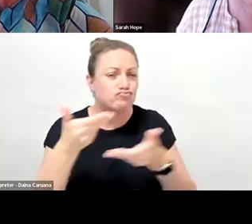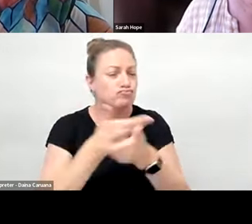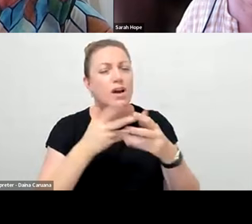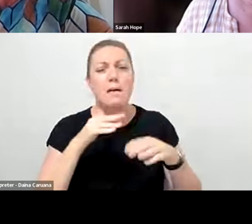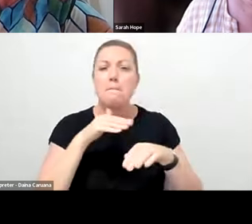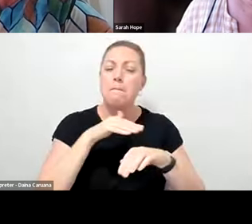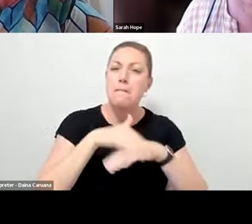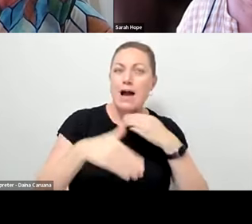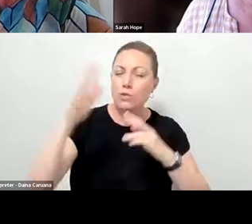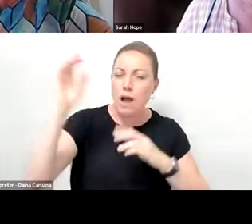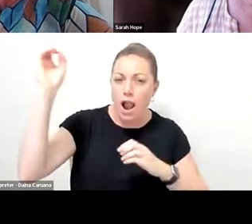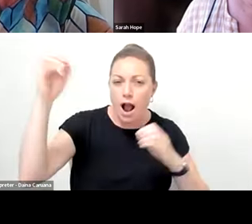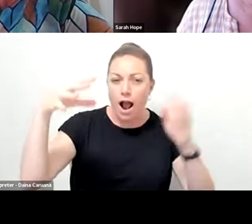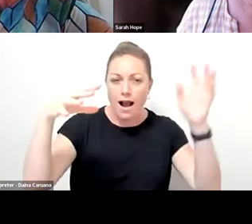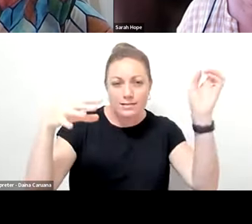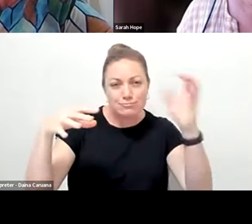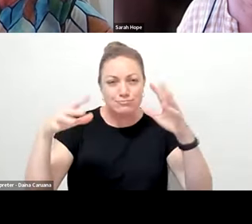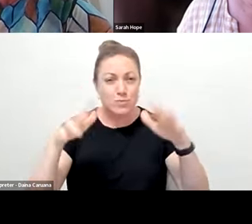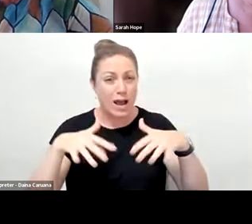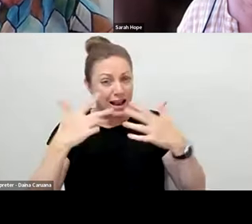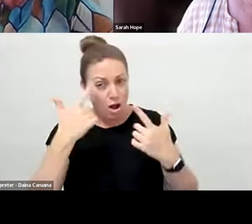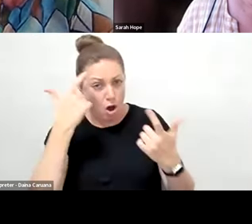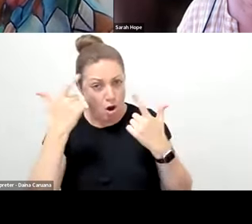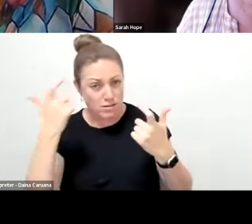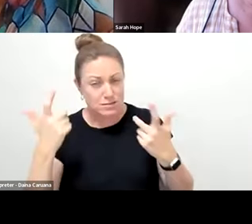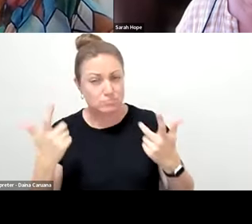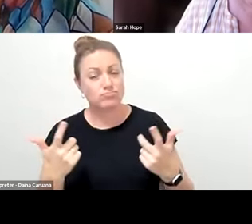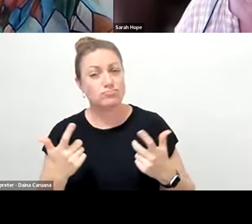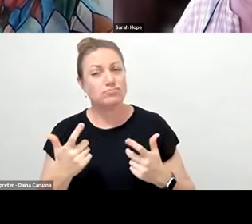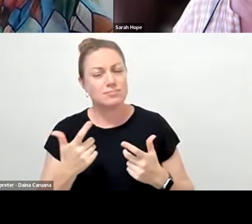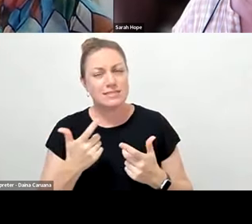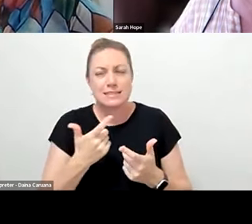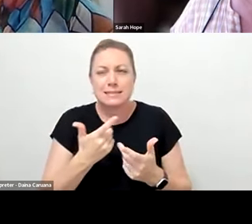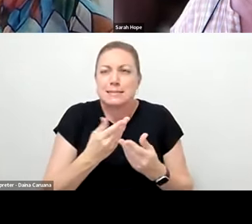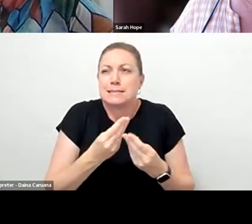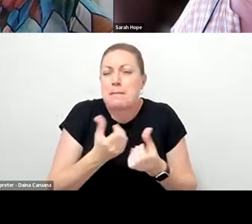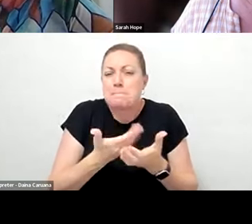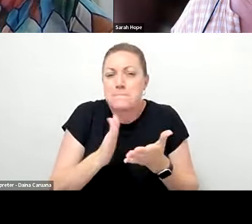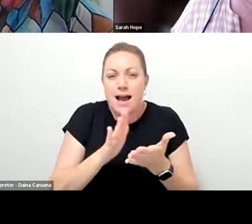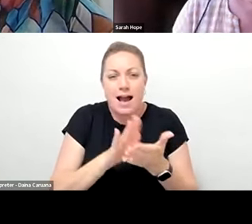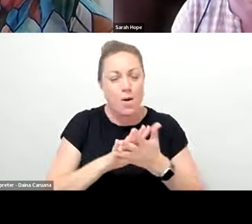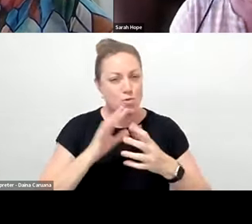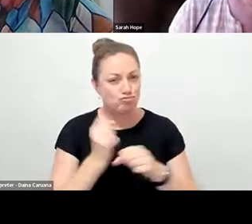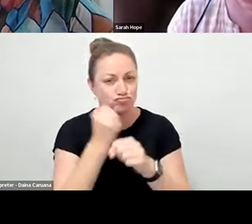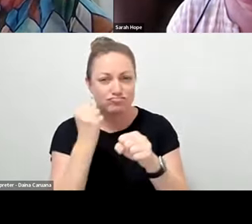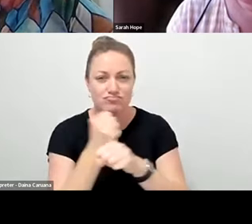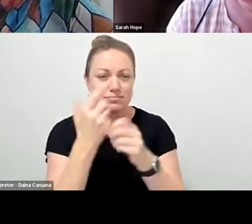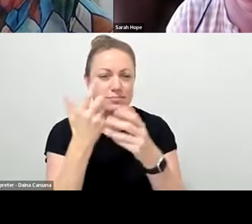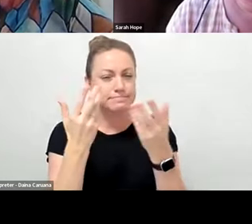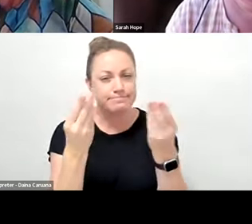Did you come up with any ideas or in which you could somehow create some sort of